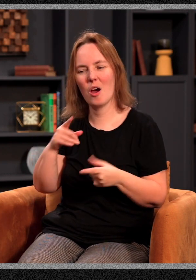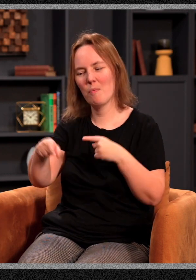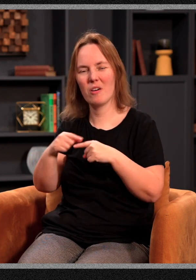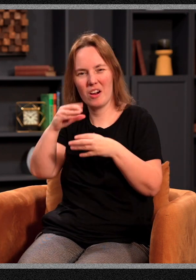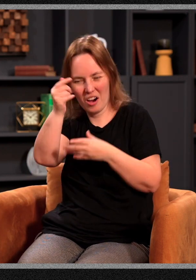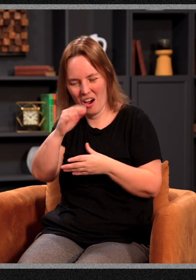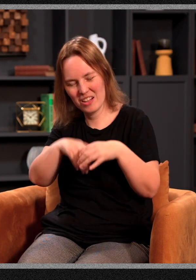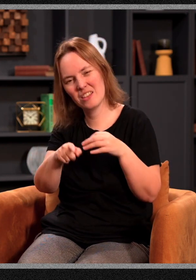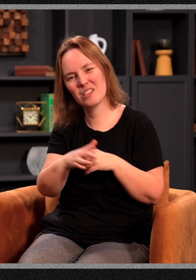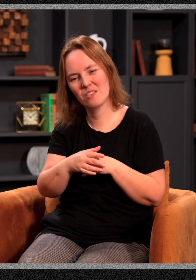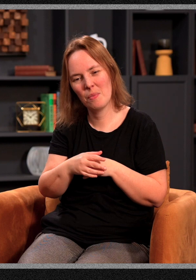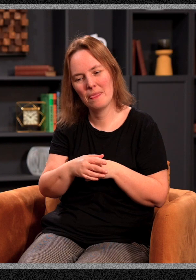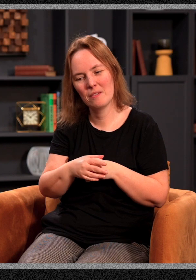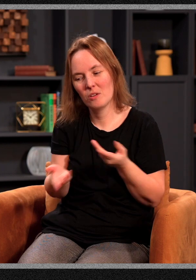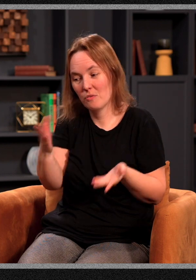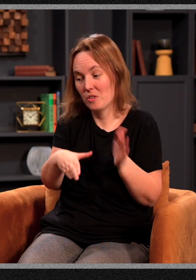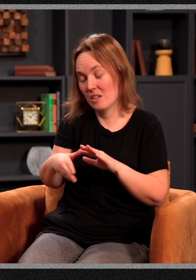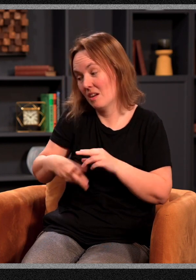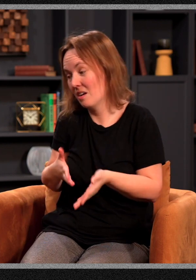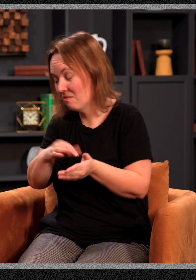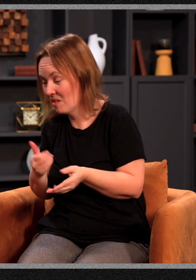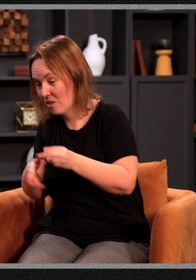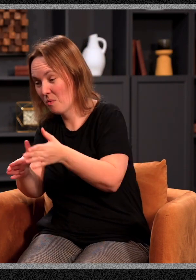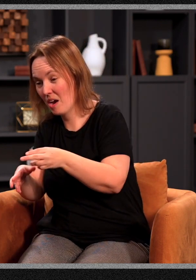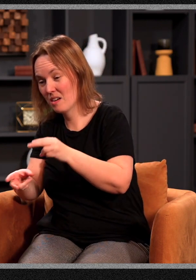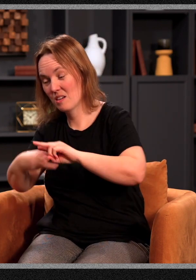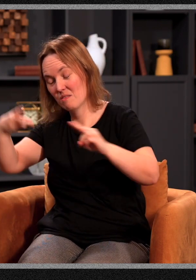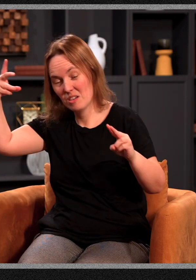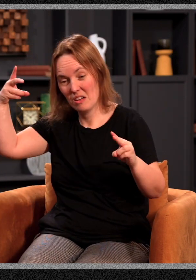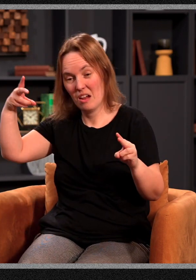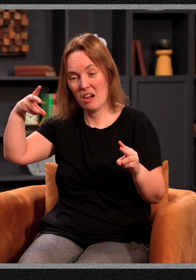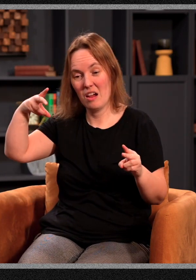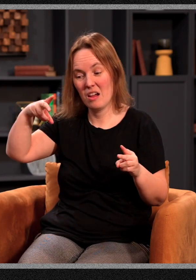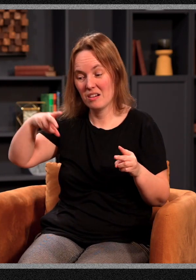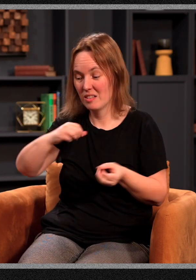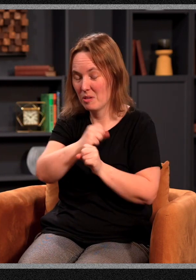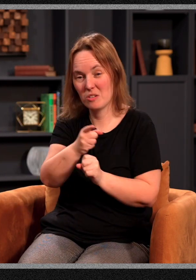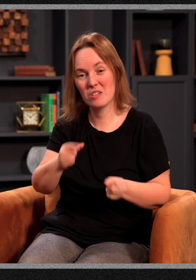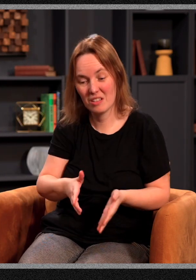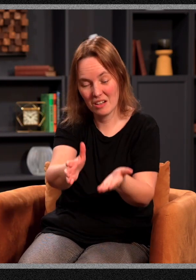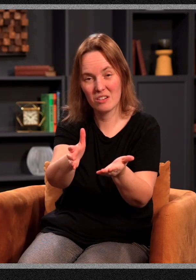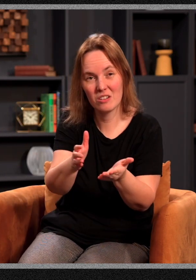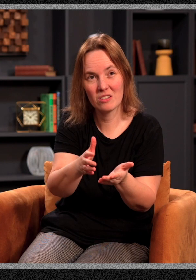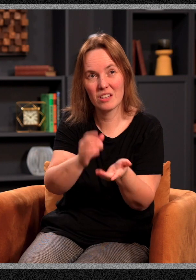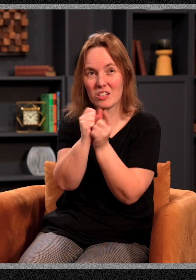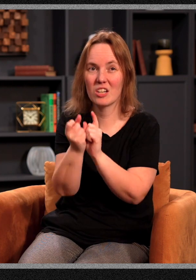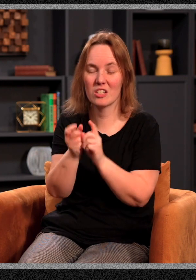Or God will fold your DNA another way and you'll discover that He's just made you into the kind of encourager that can just change a person's